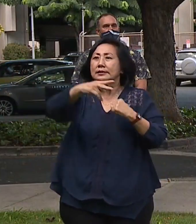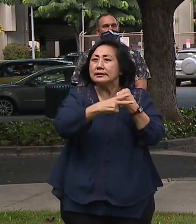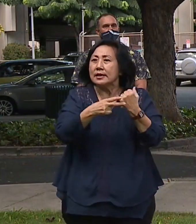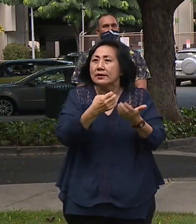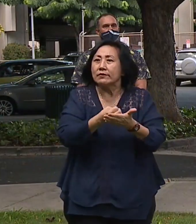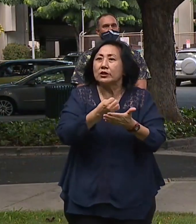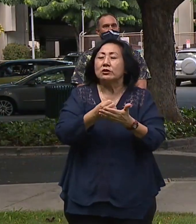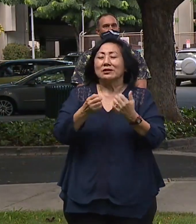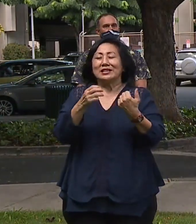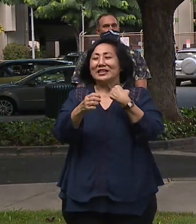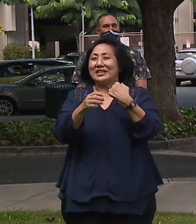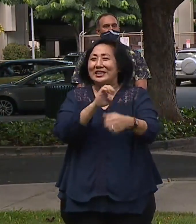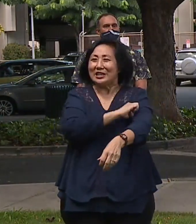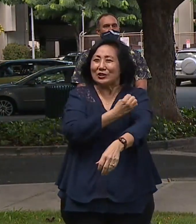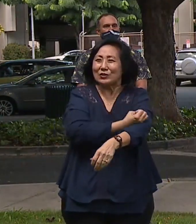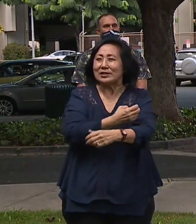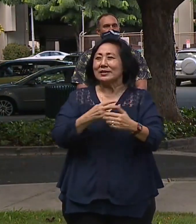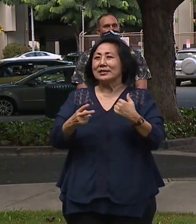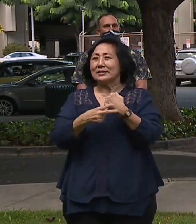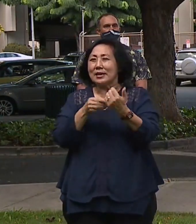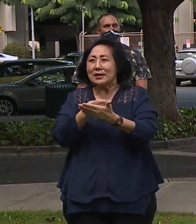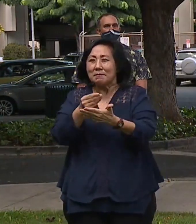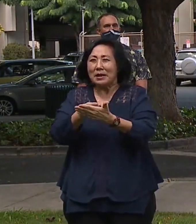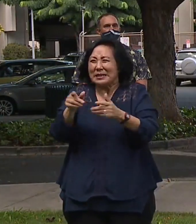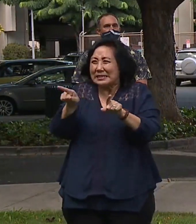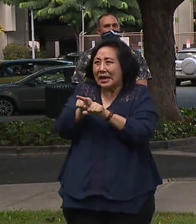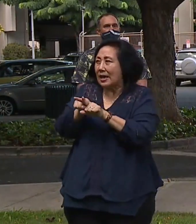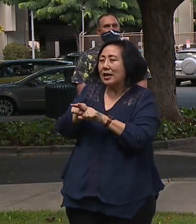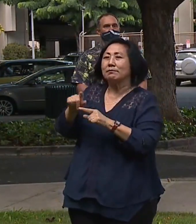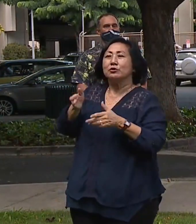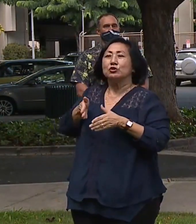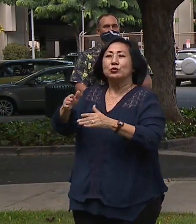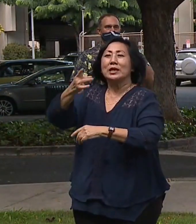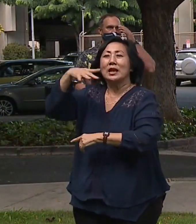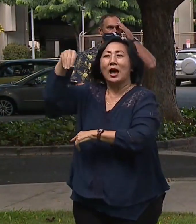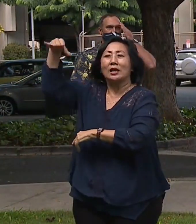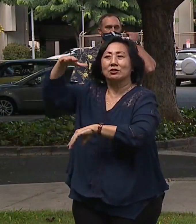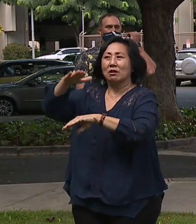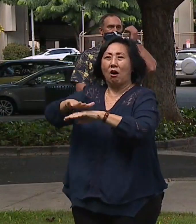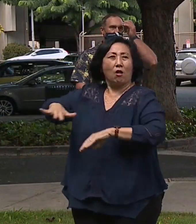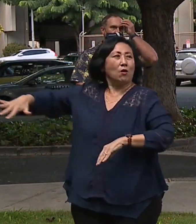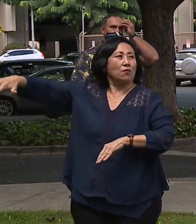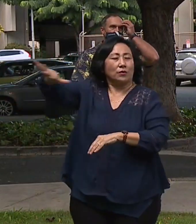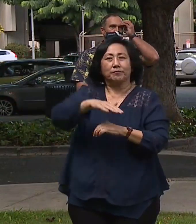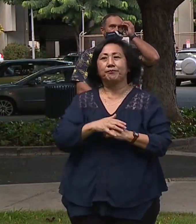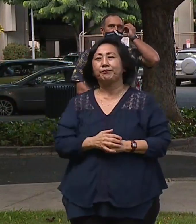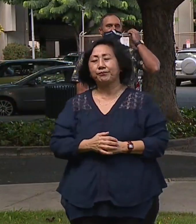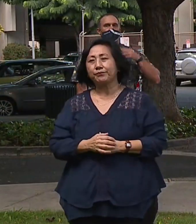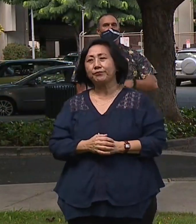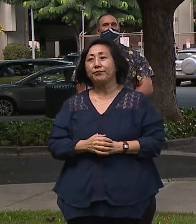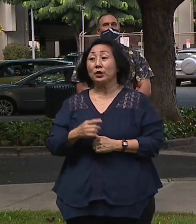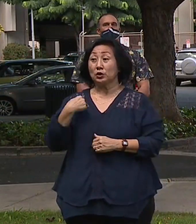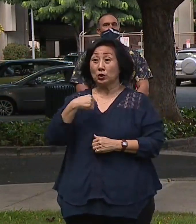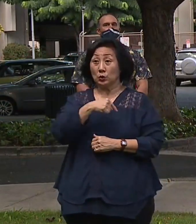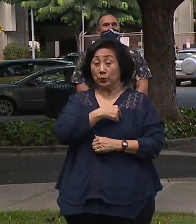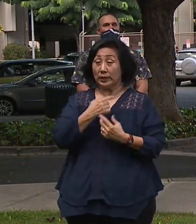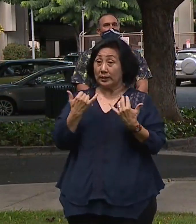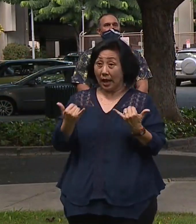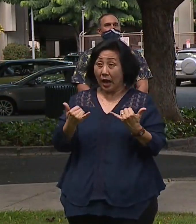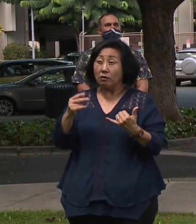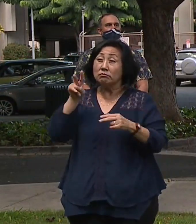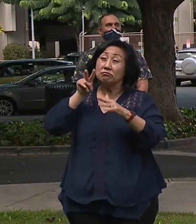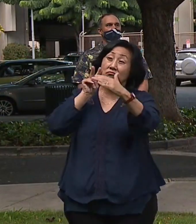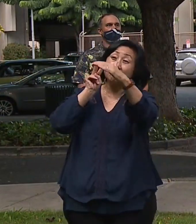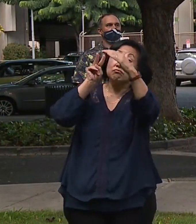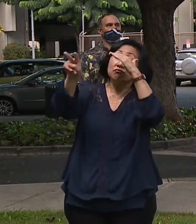as money-saving, and just as green as the streetlights that we see on the streets around us. And so as we look to the